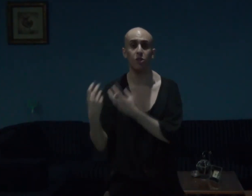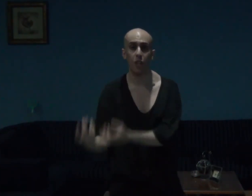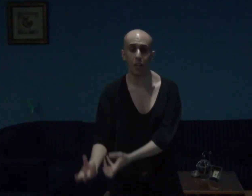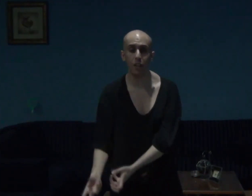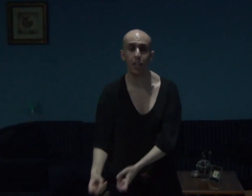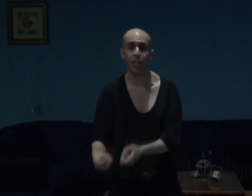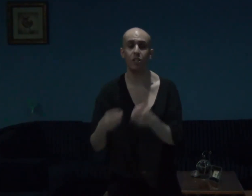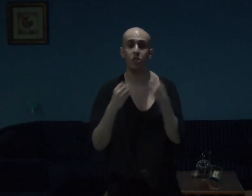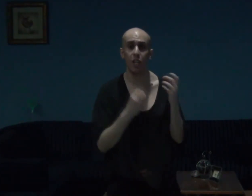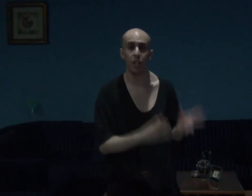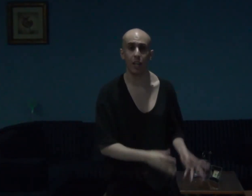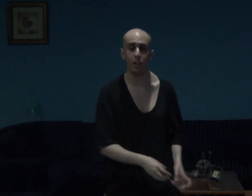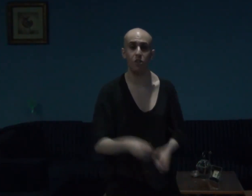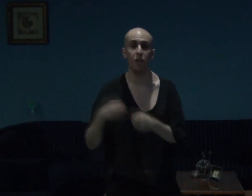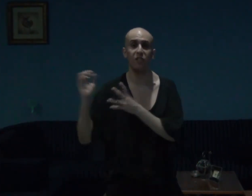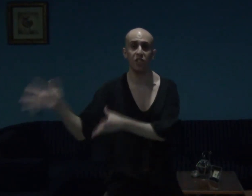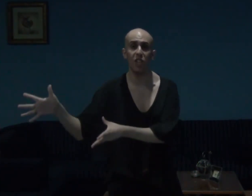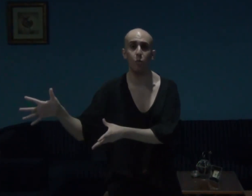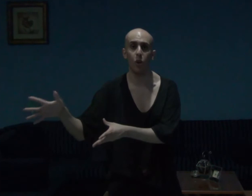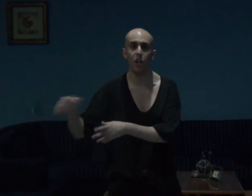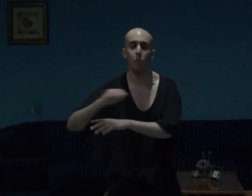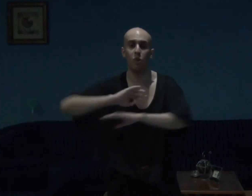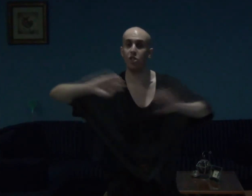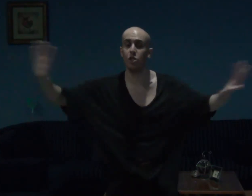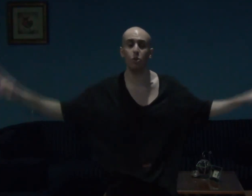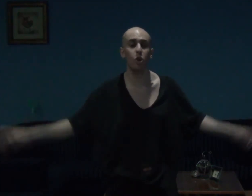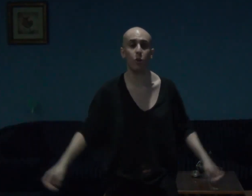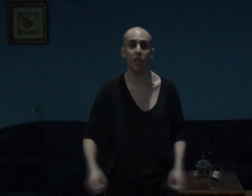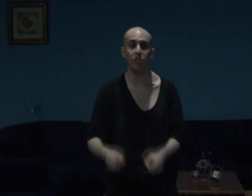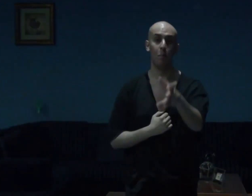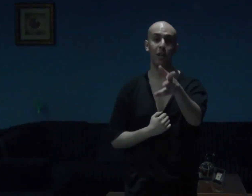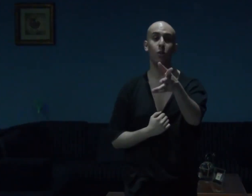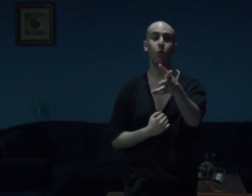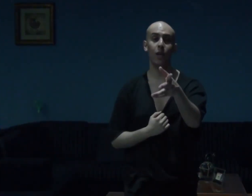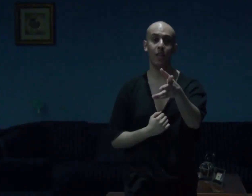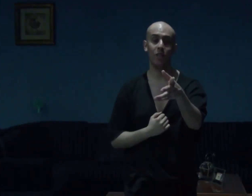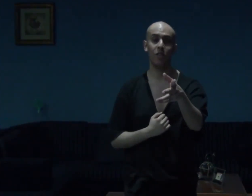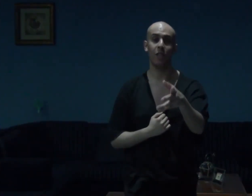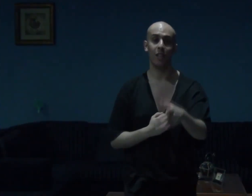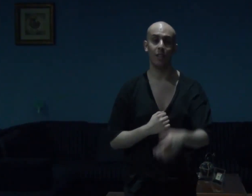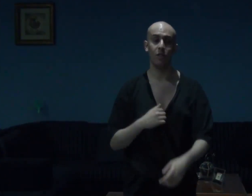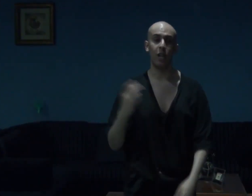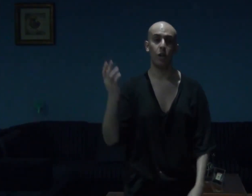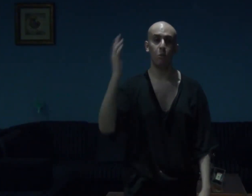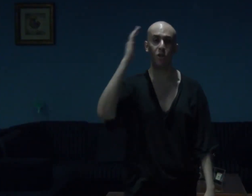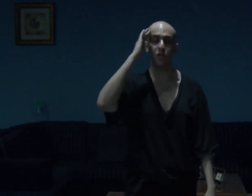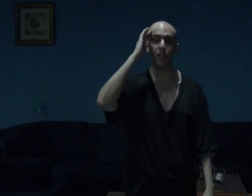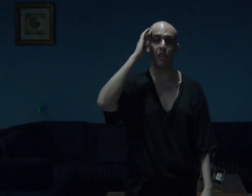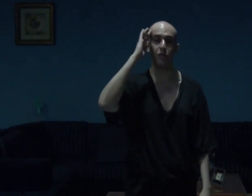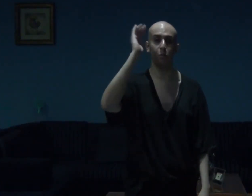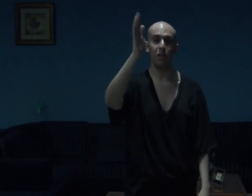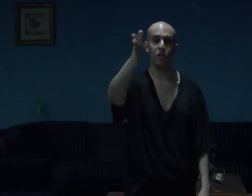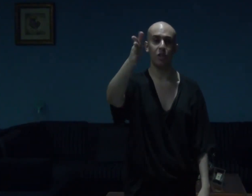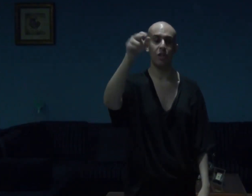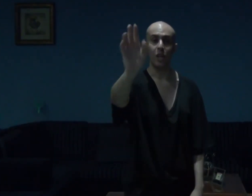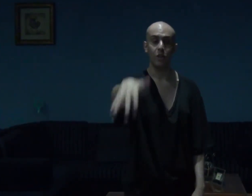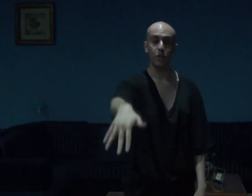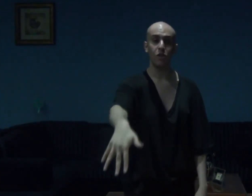the tale, guys and gals, of Senwa, was so great, by the way, guys and gals, I almost forgot, to mention, that this